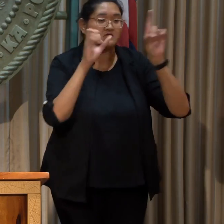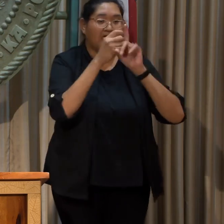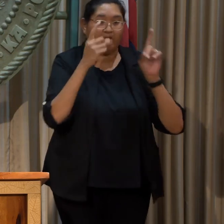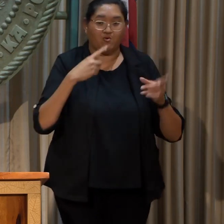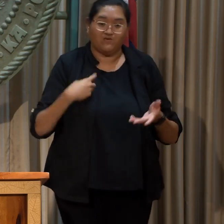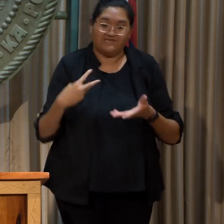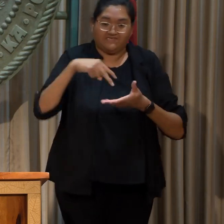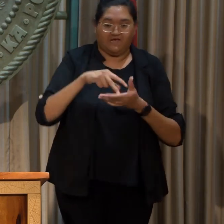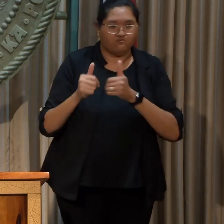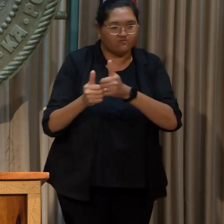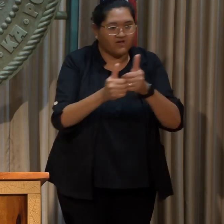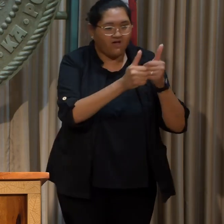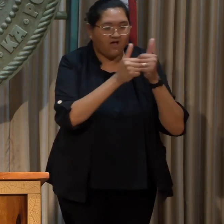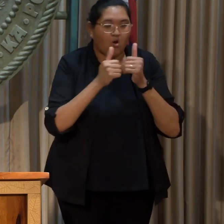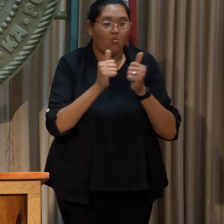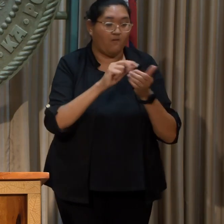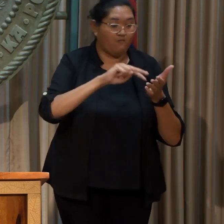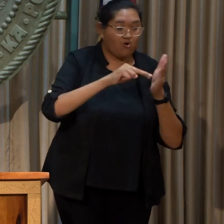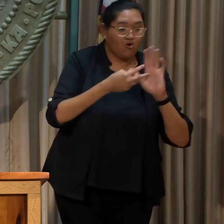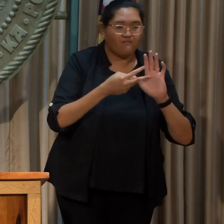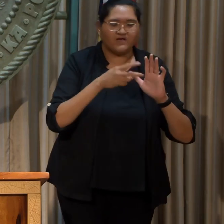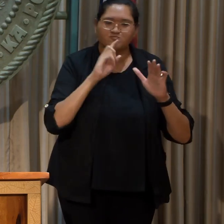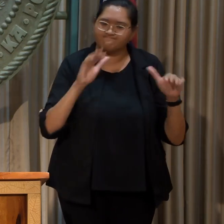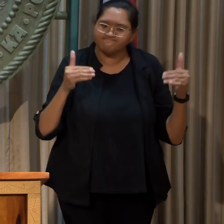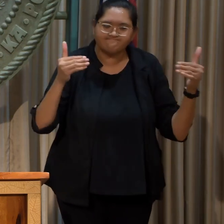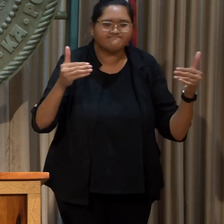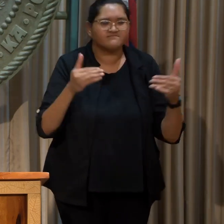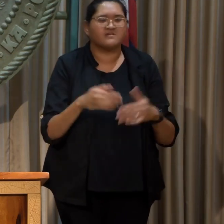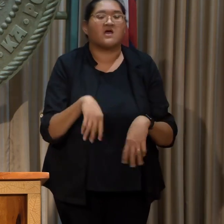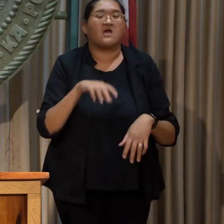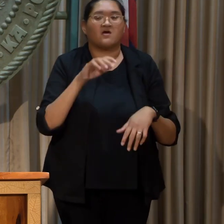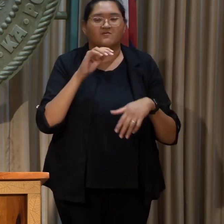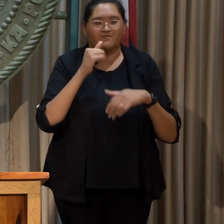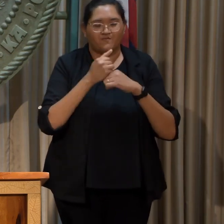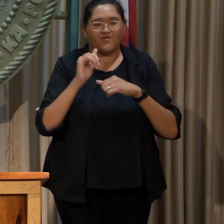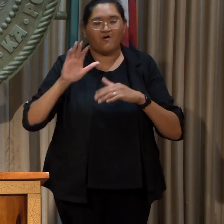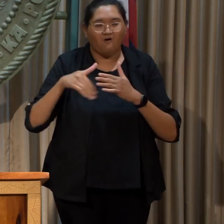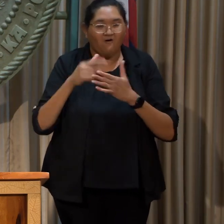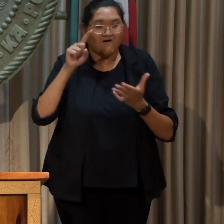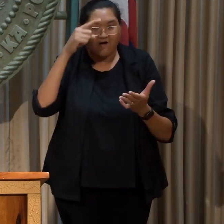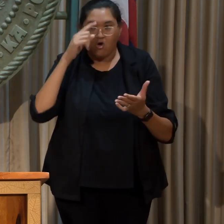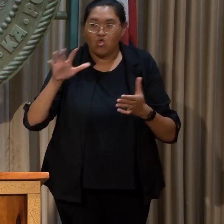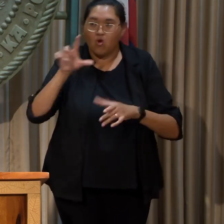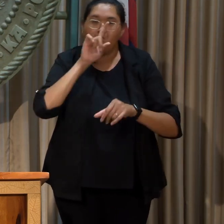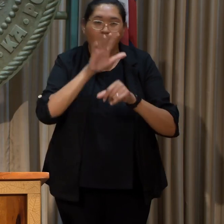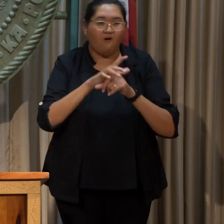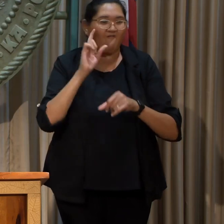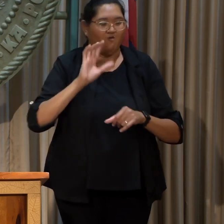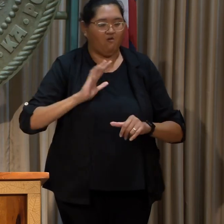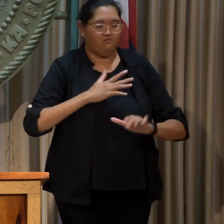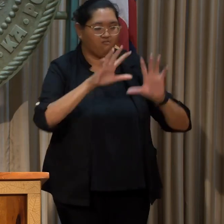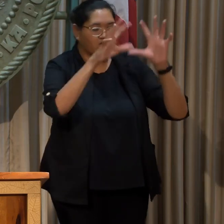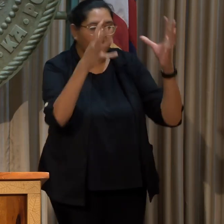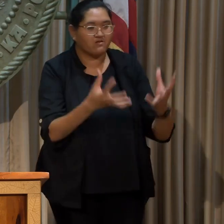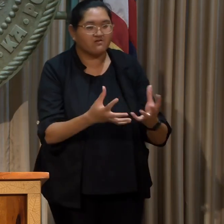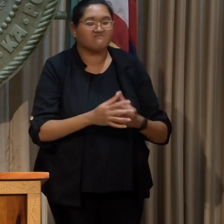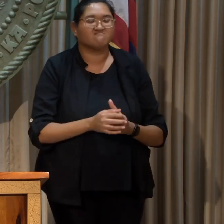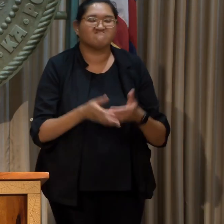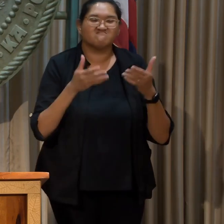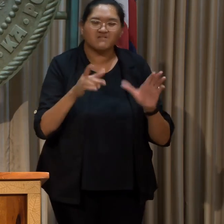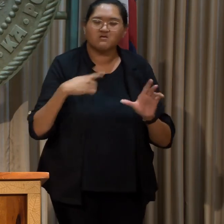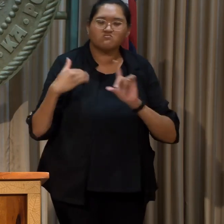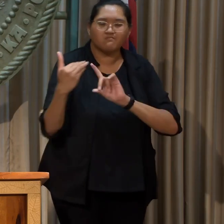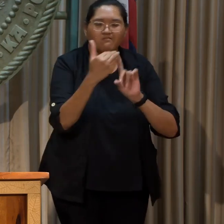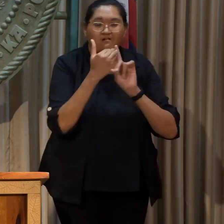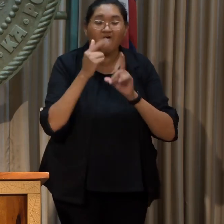together with purpose and conviction to hold our governments to their promises for our planet. Let this be a